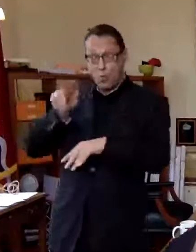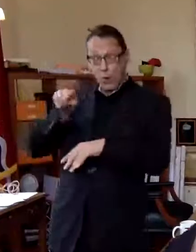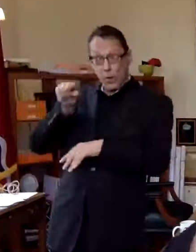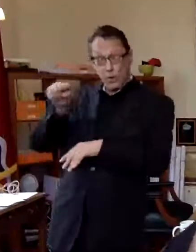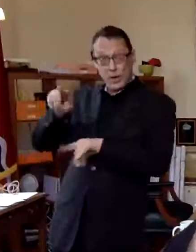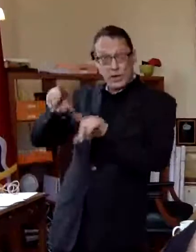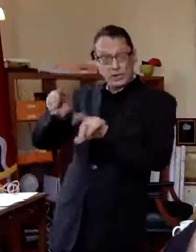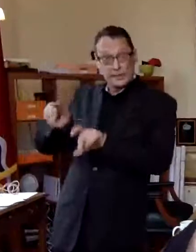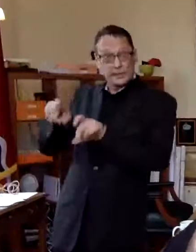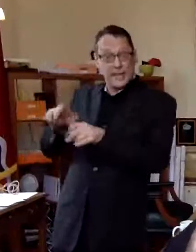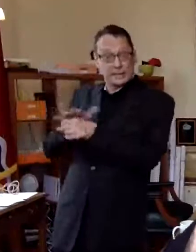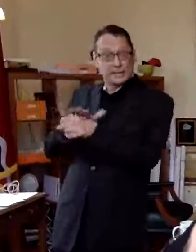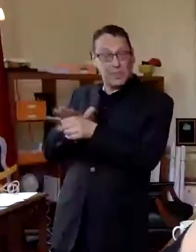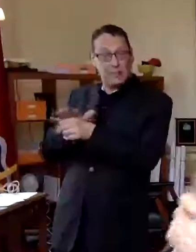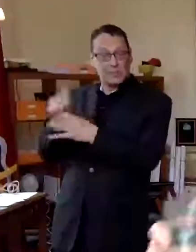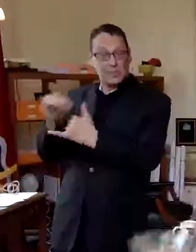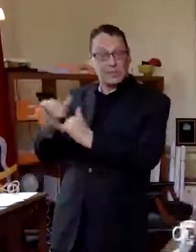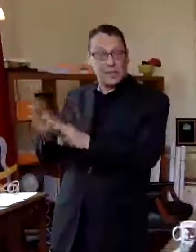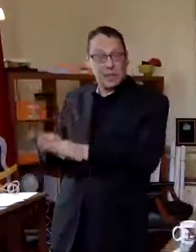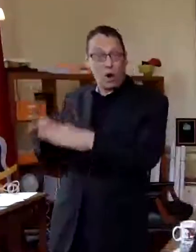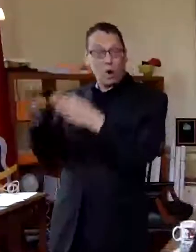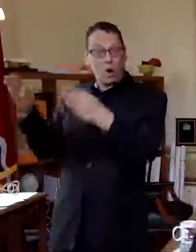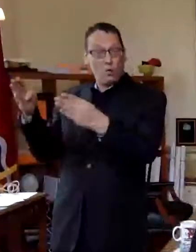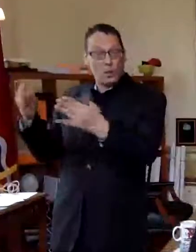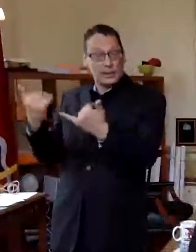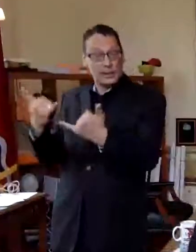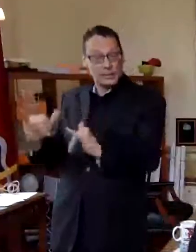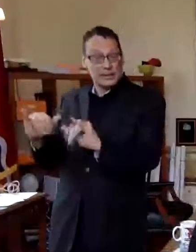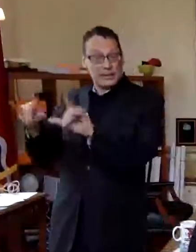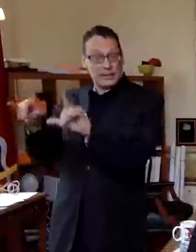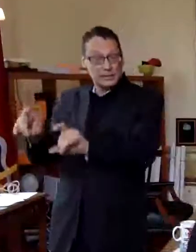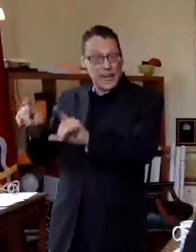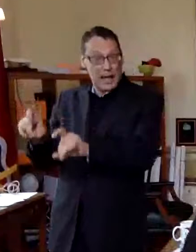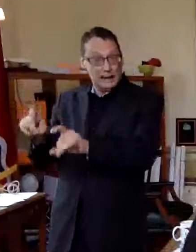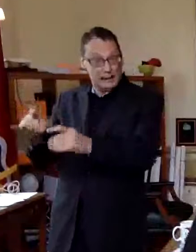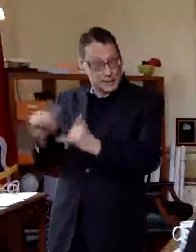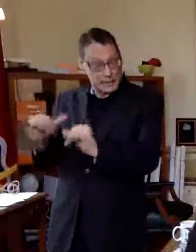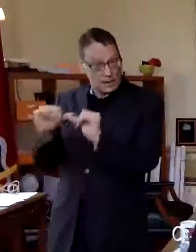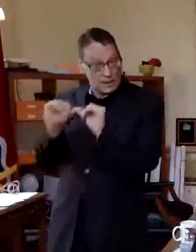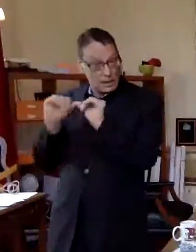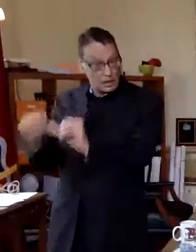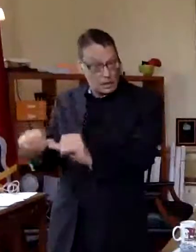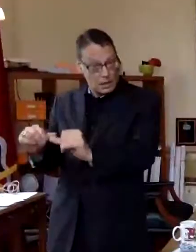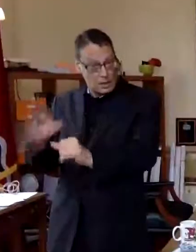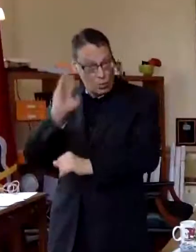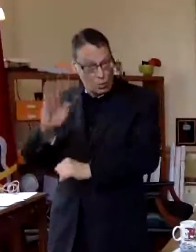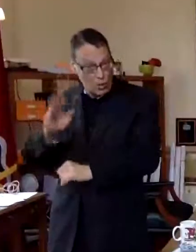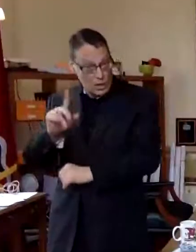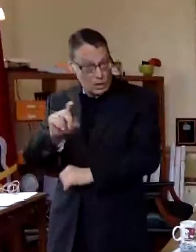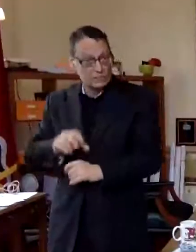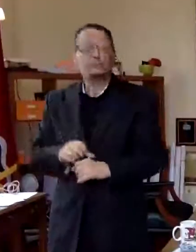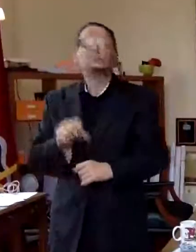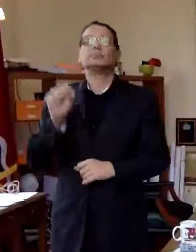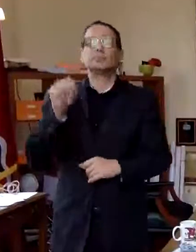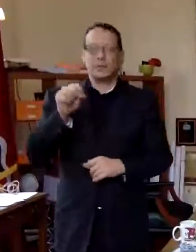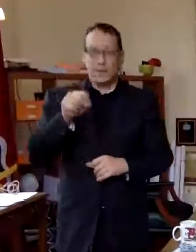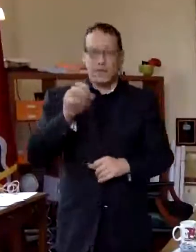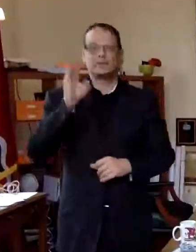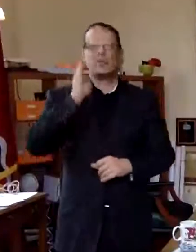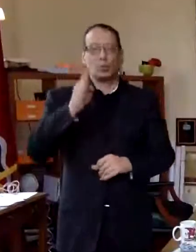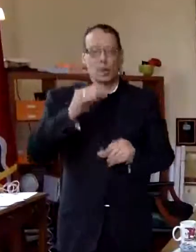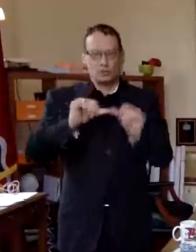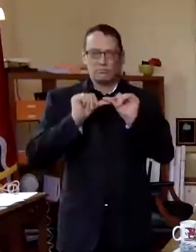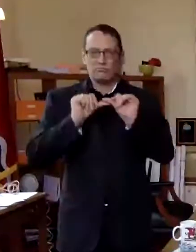be in place will we still be testing the public even as the stay-at-home order goes away yes we will